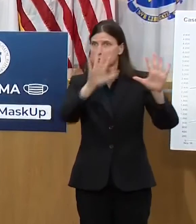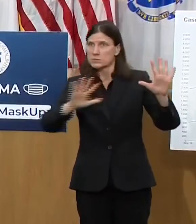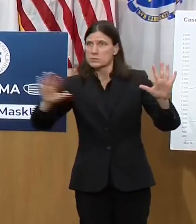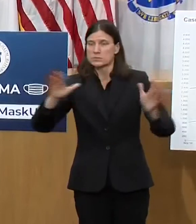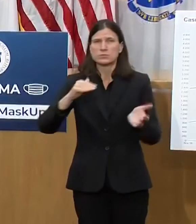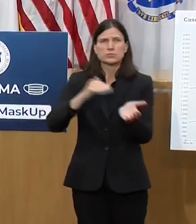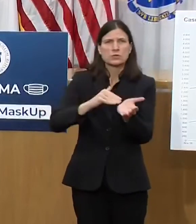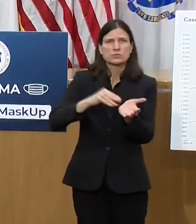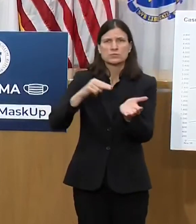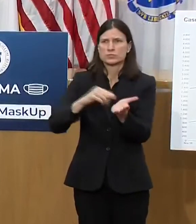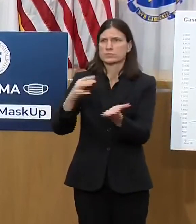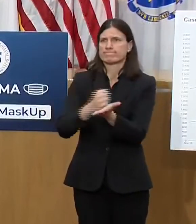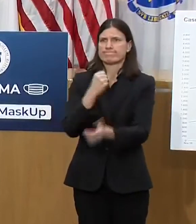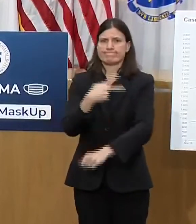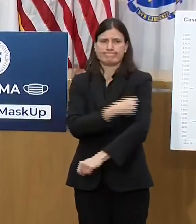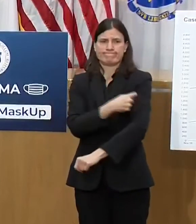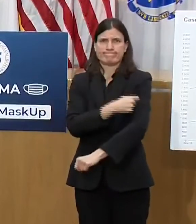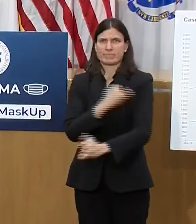very much underway.